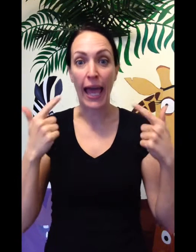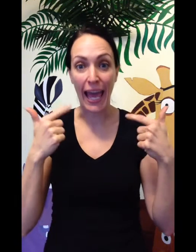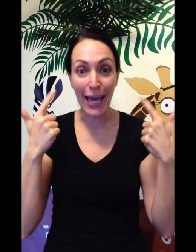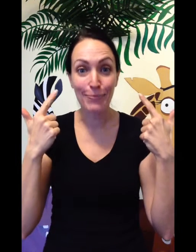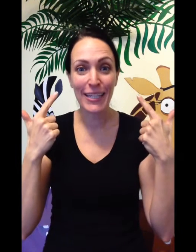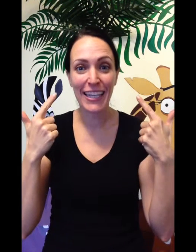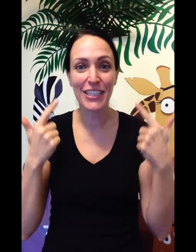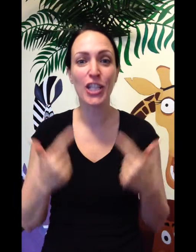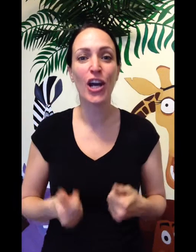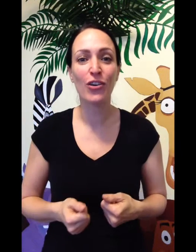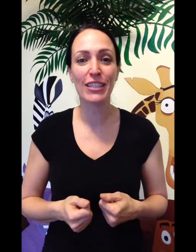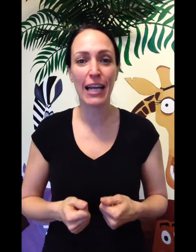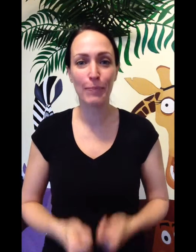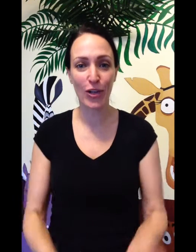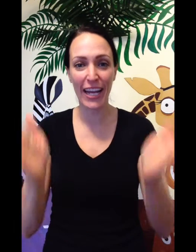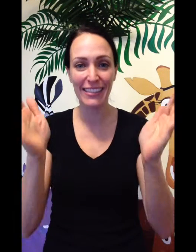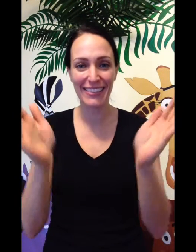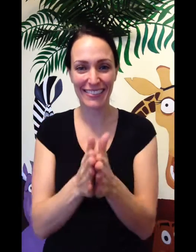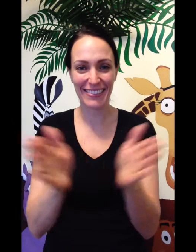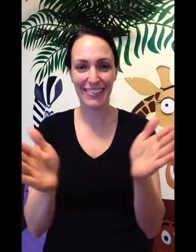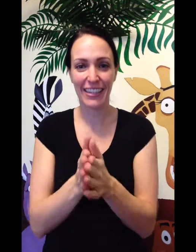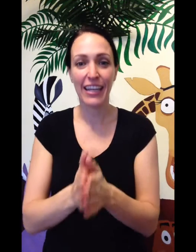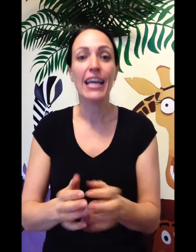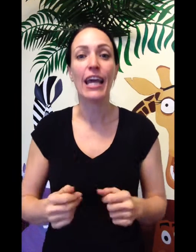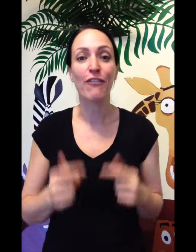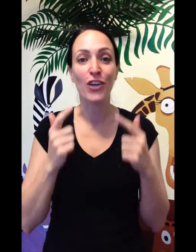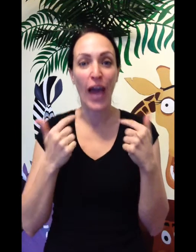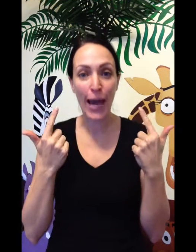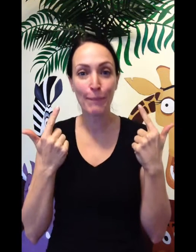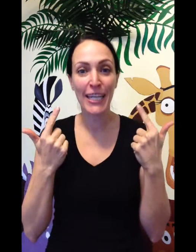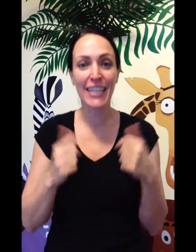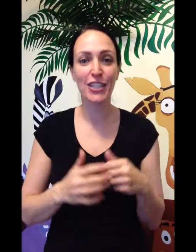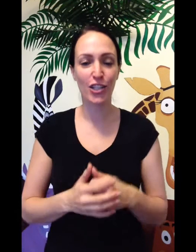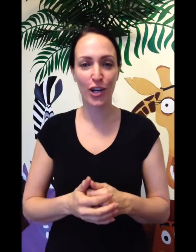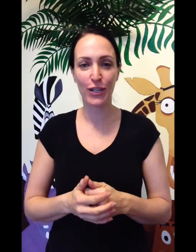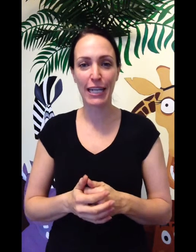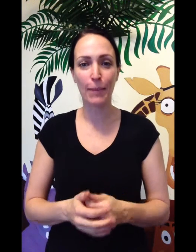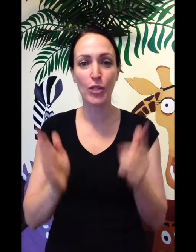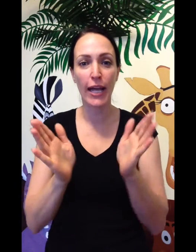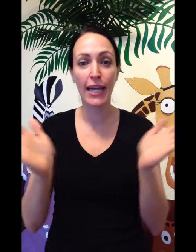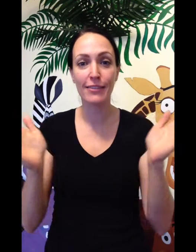happy and you know it, clap your hands. If you're happy and you know it, clap your hands.